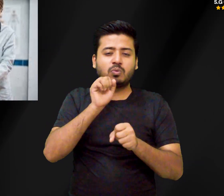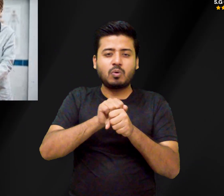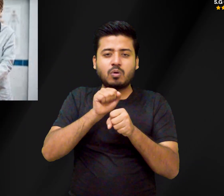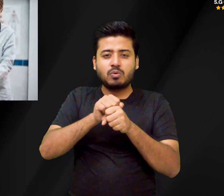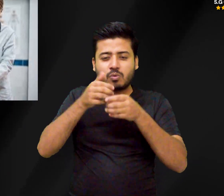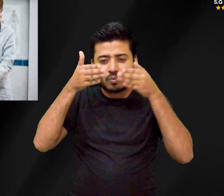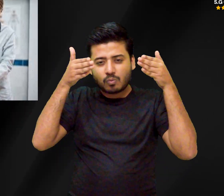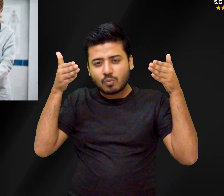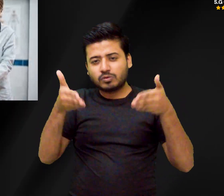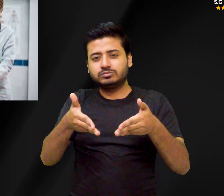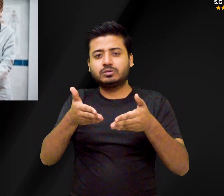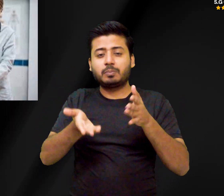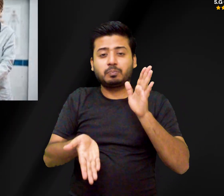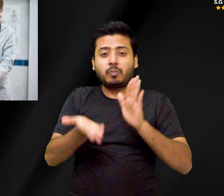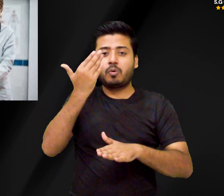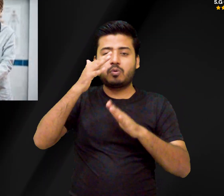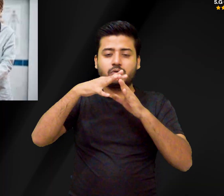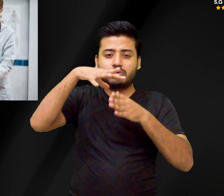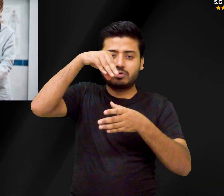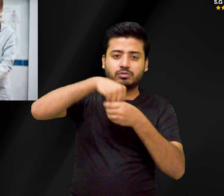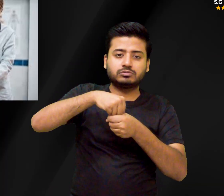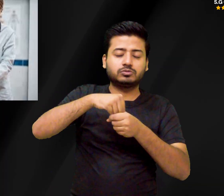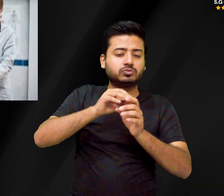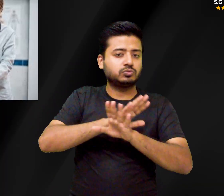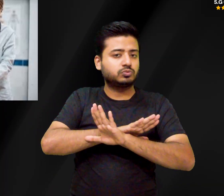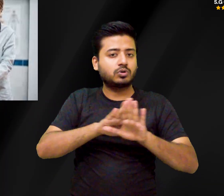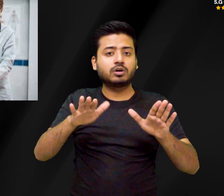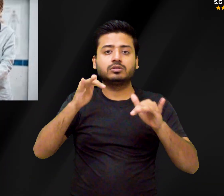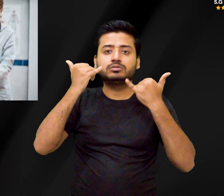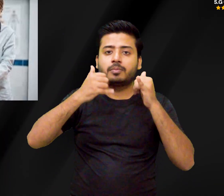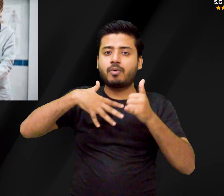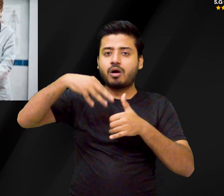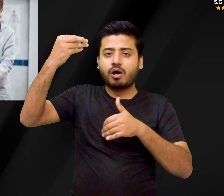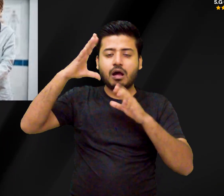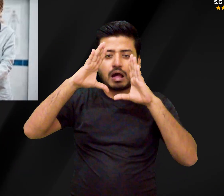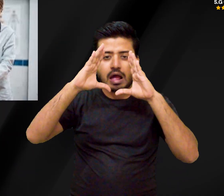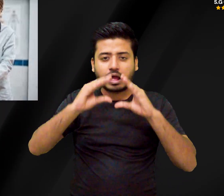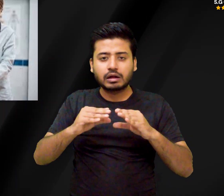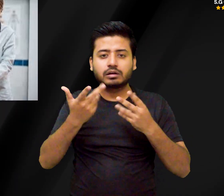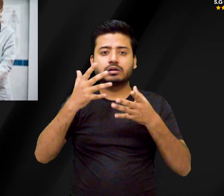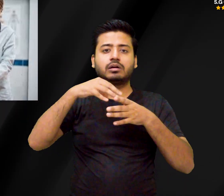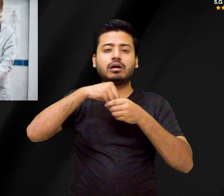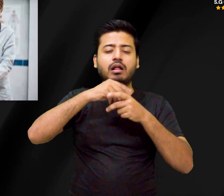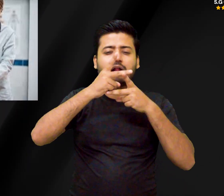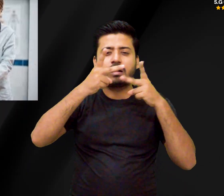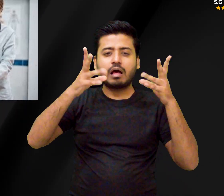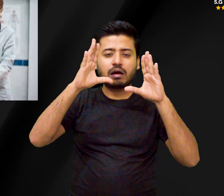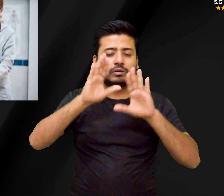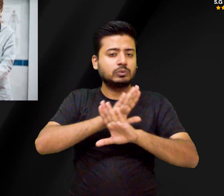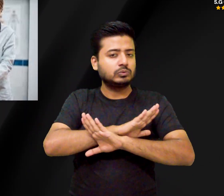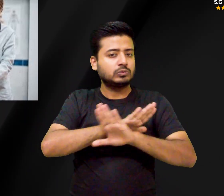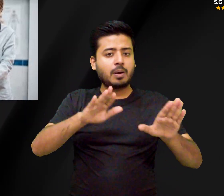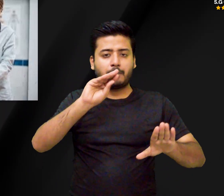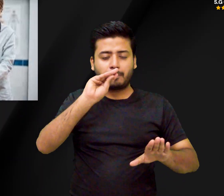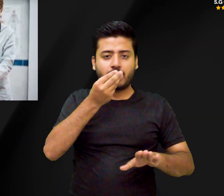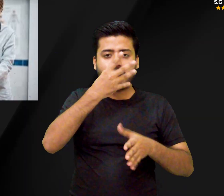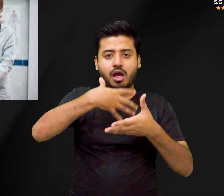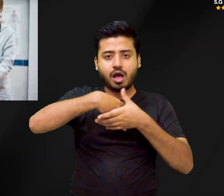brittle bones, in older adults. Supports muscle strength. Vitamin D also helps maintain muscle strength, which